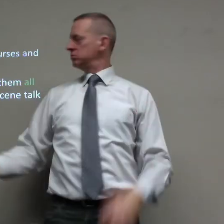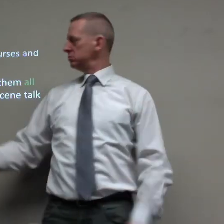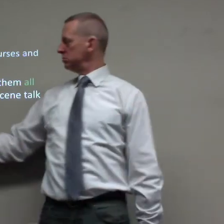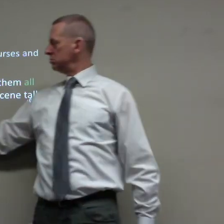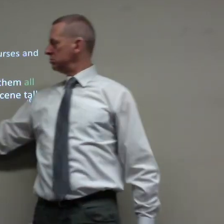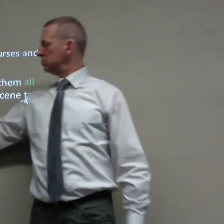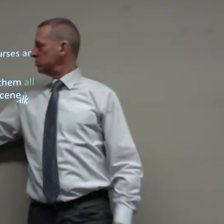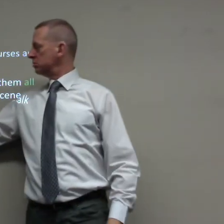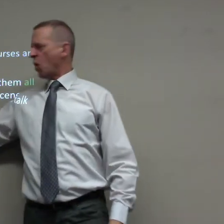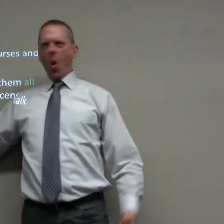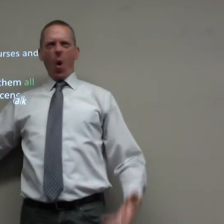balance